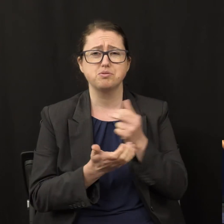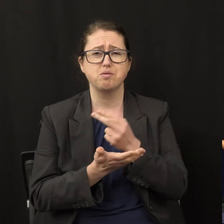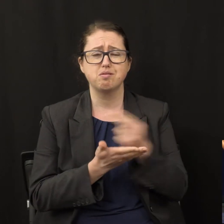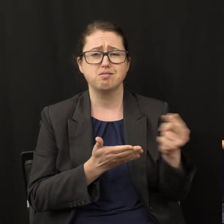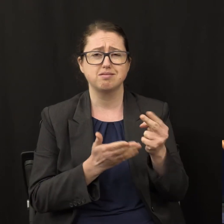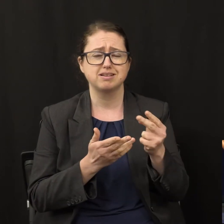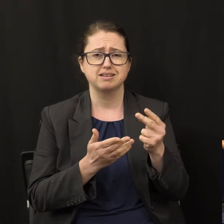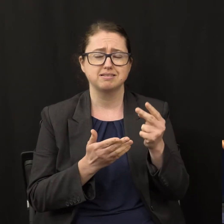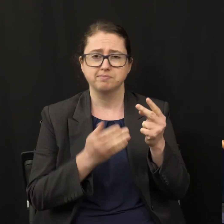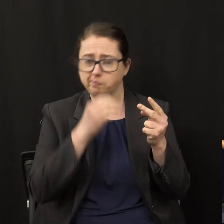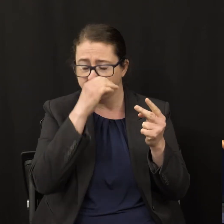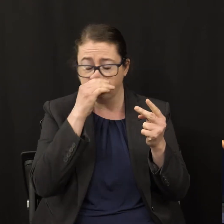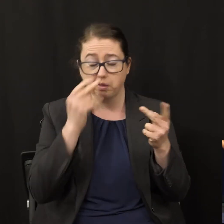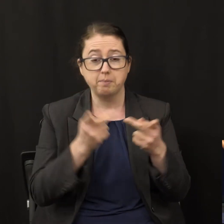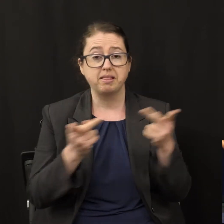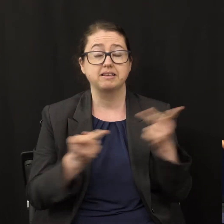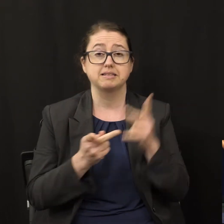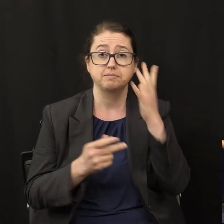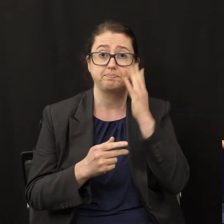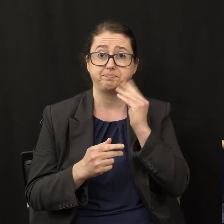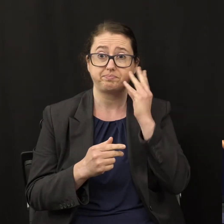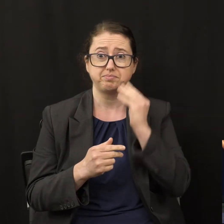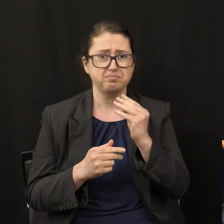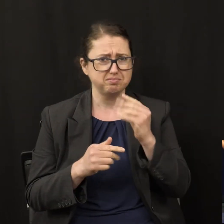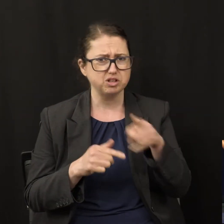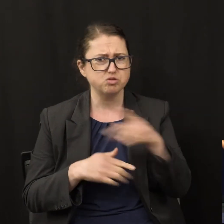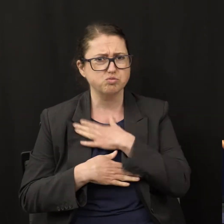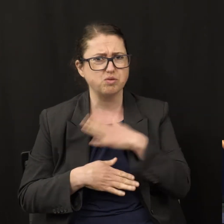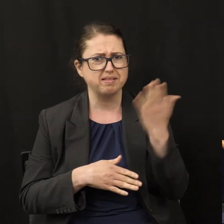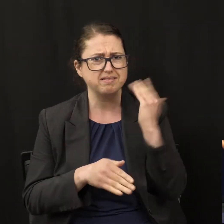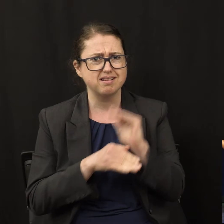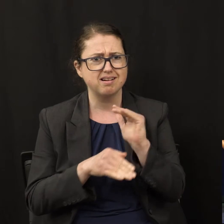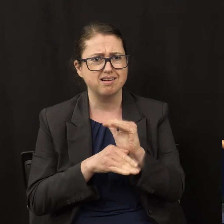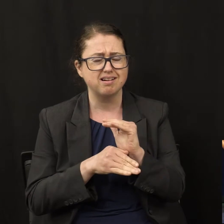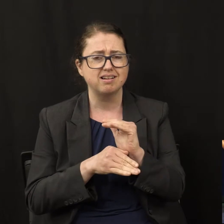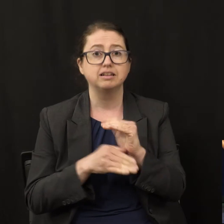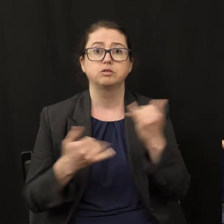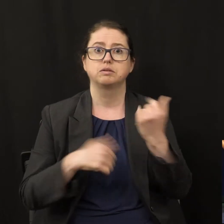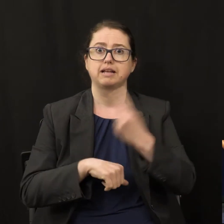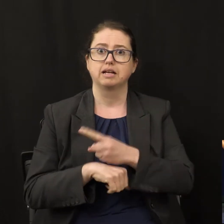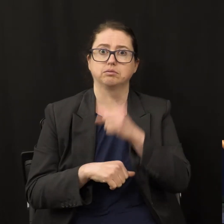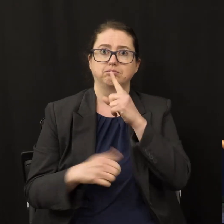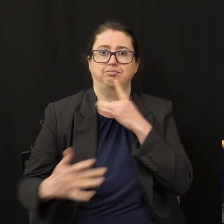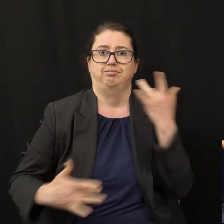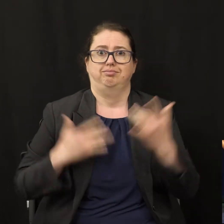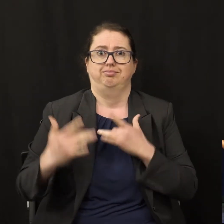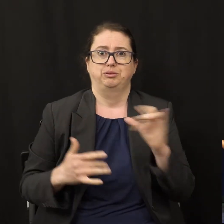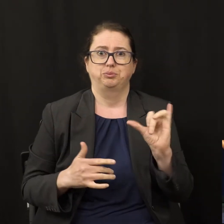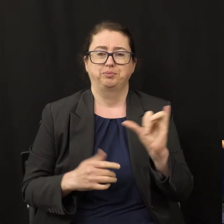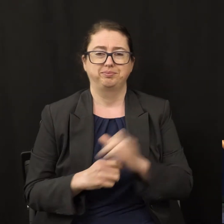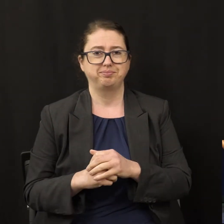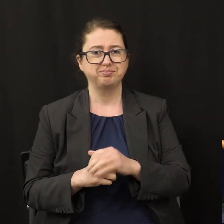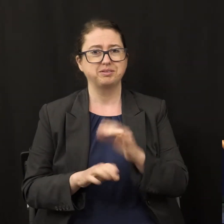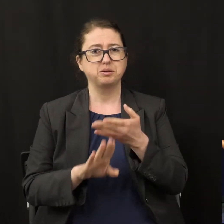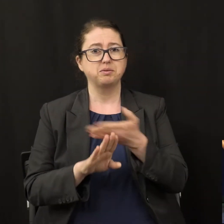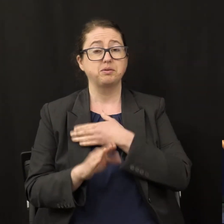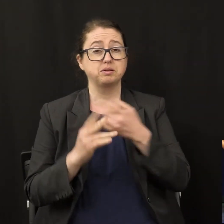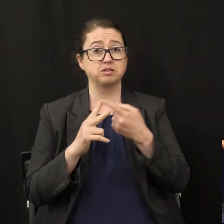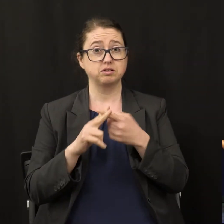Well, today we're going to have another rollercoaster fun day, so I hope you're all ready for it. And so before we get started, we are going